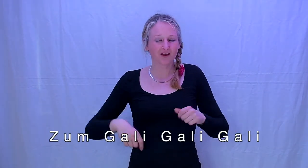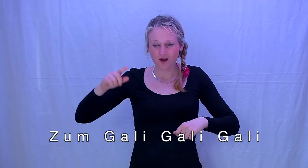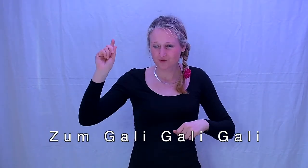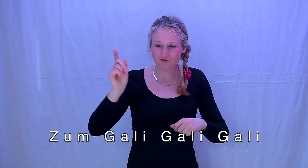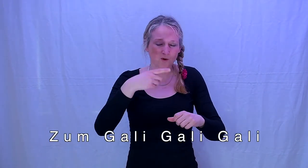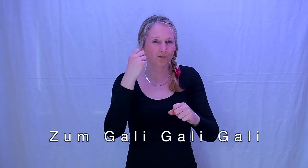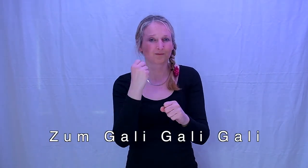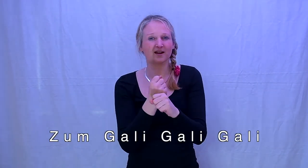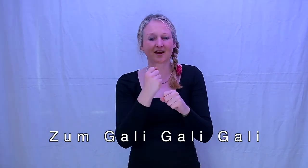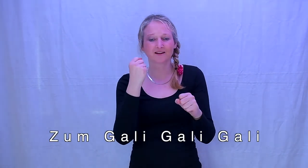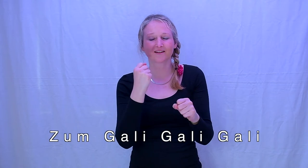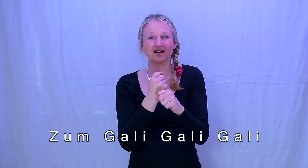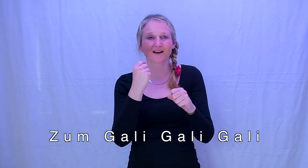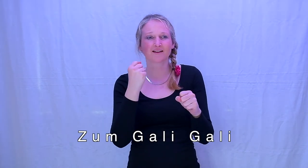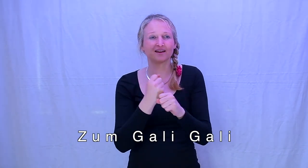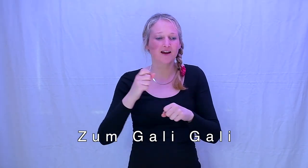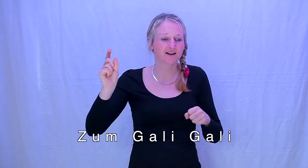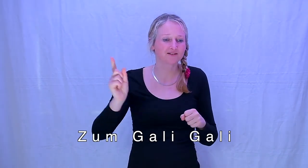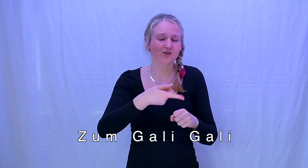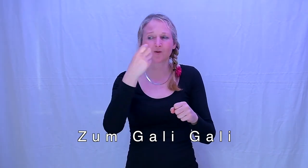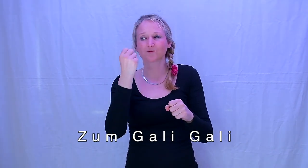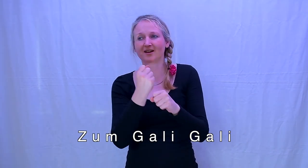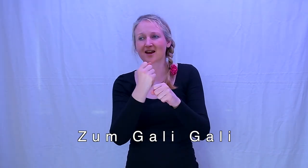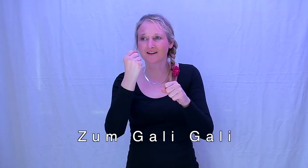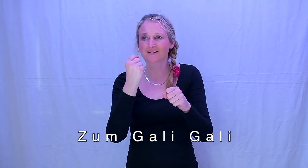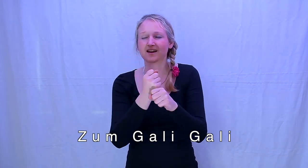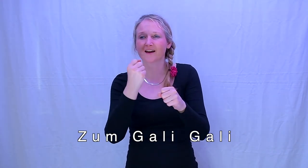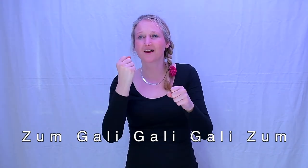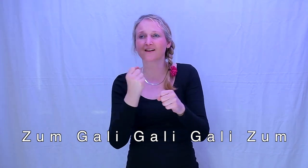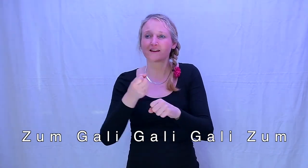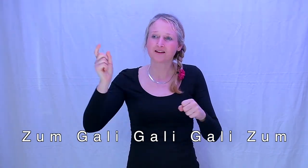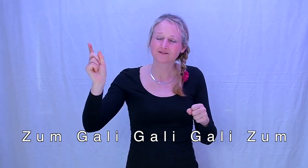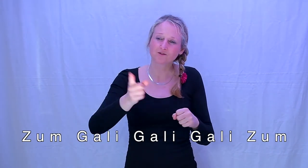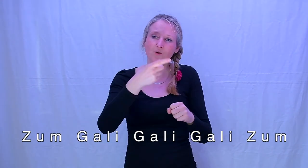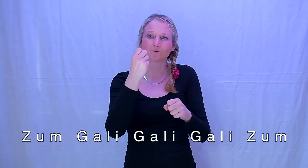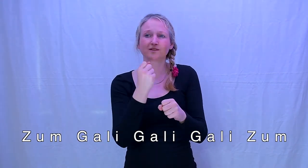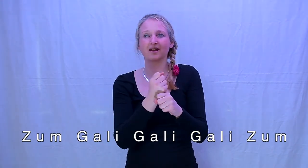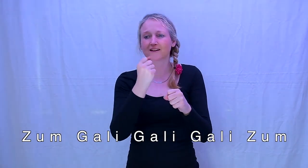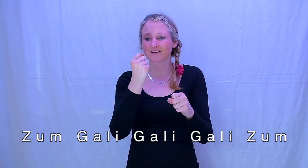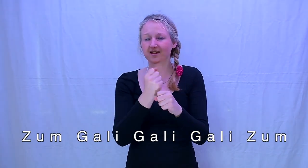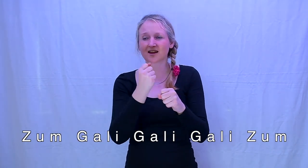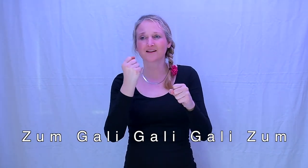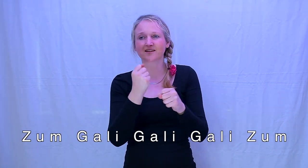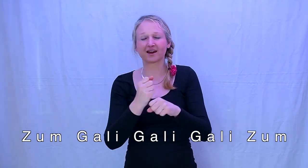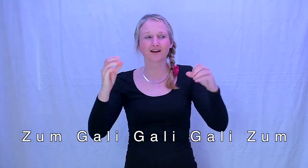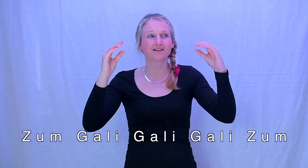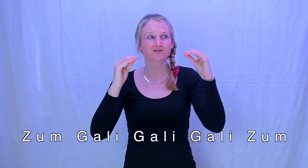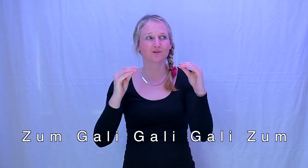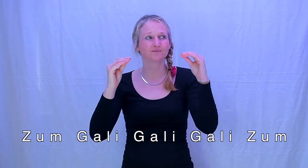Zum, gally, gally, gally, zum, gally, gally Zum, gally, gally, gally, zum